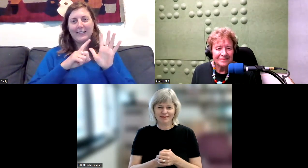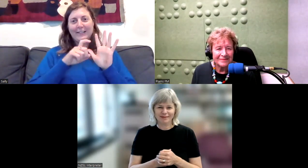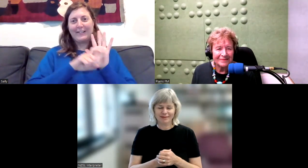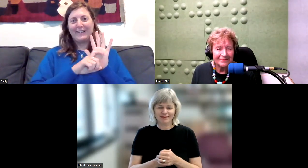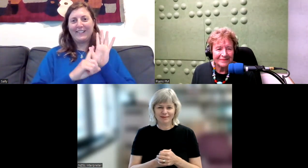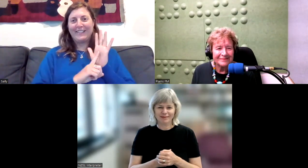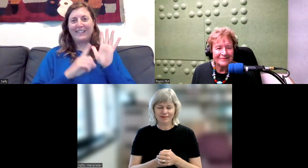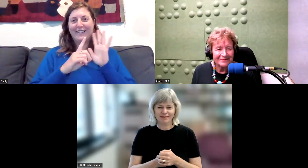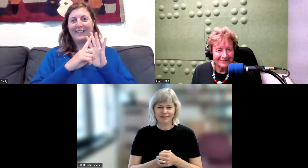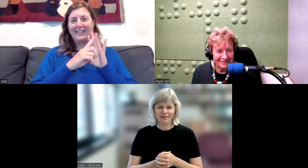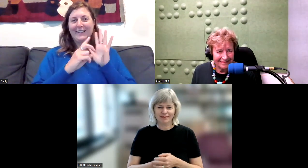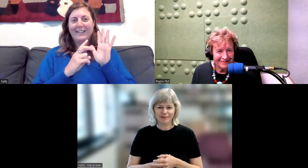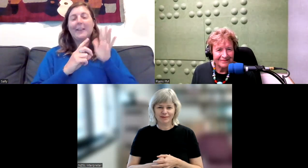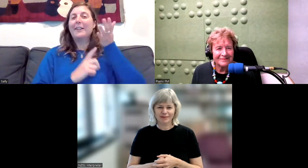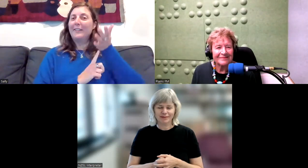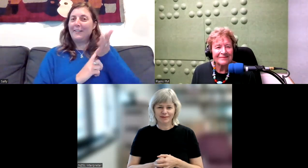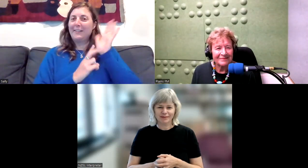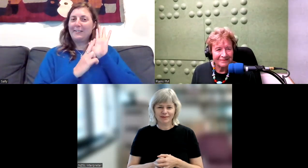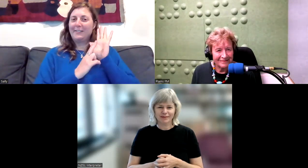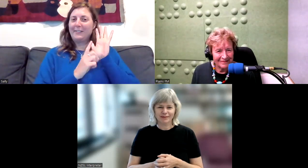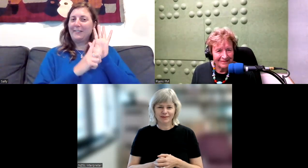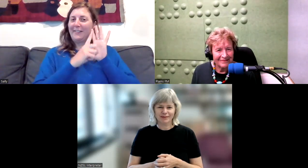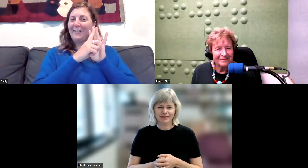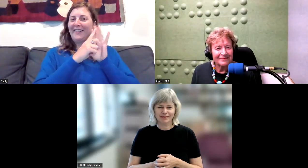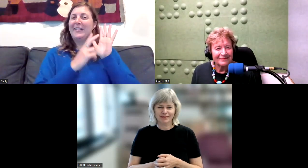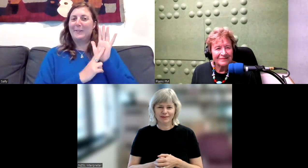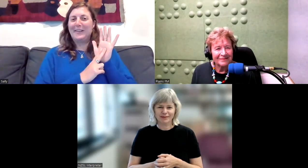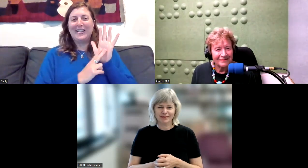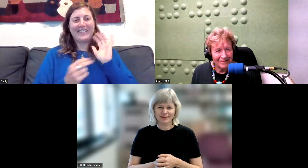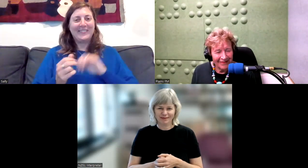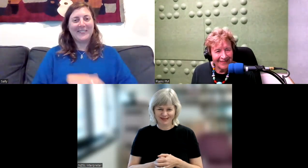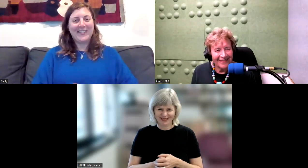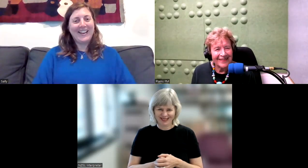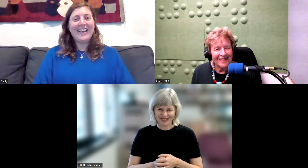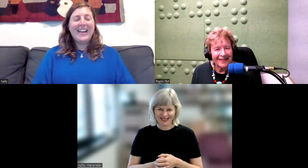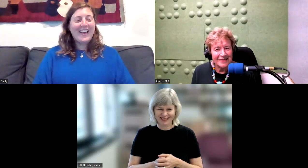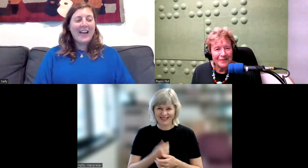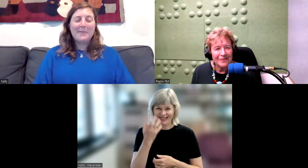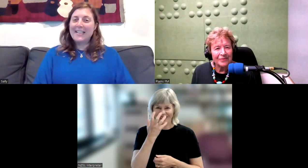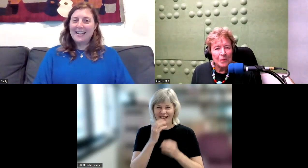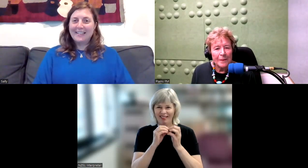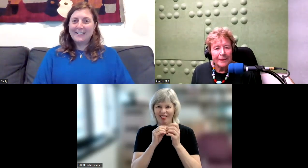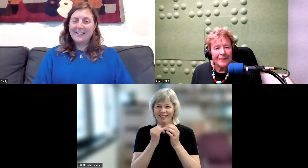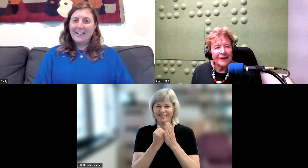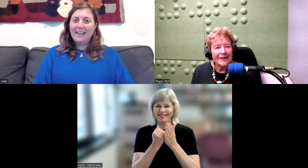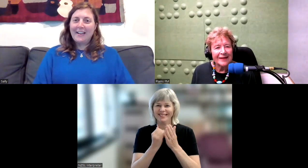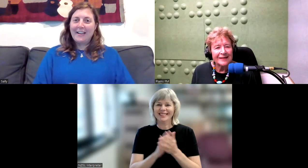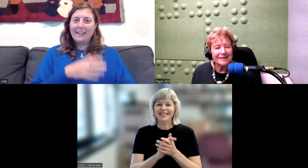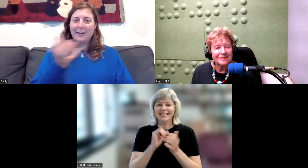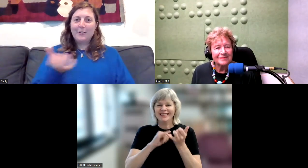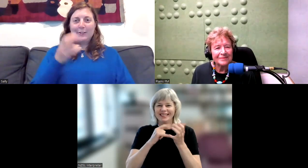host